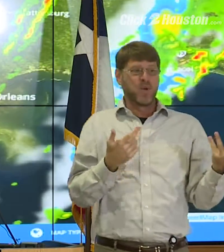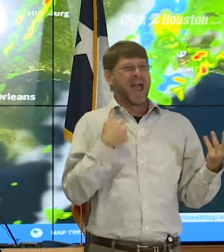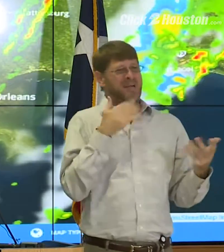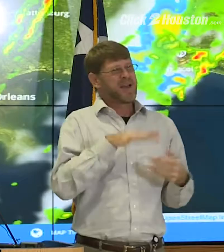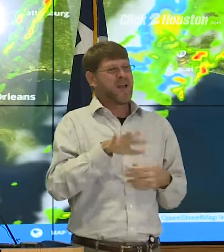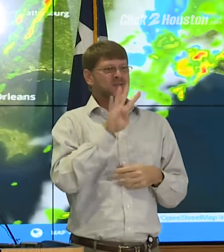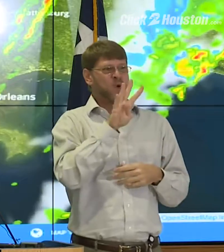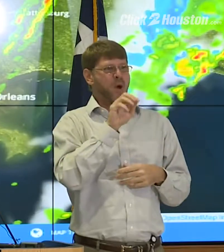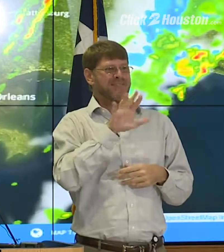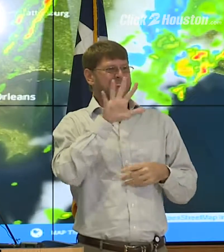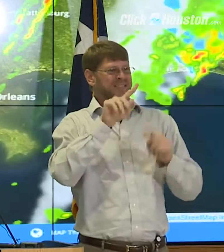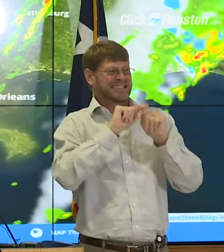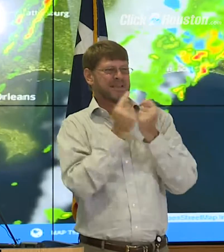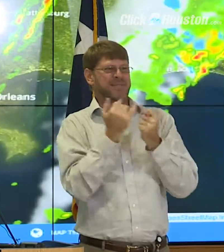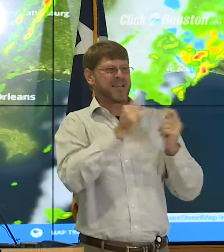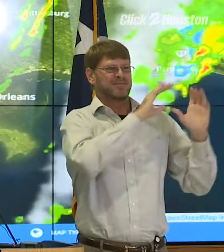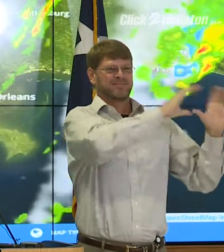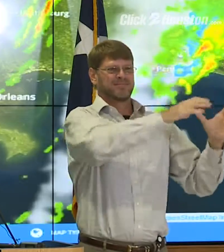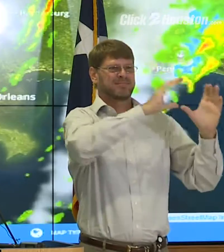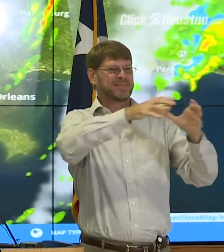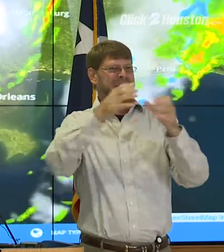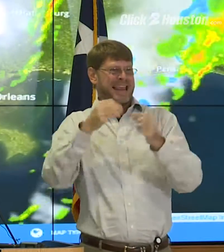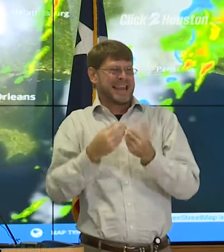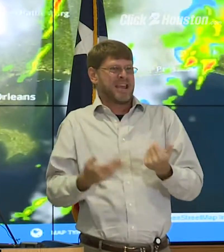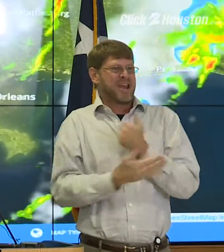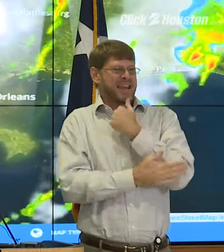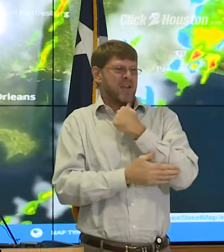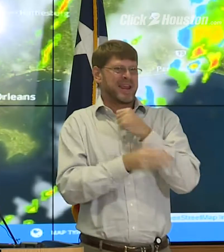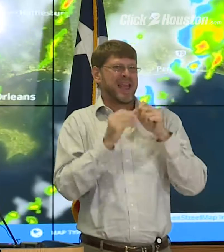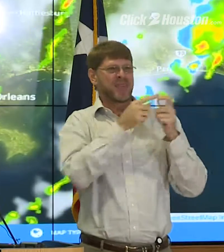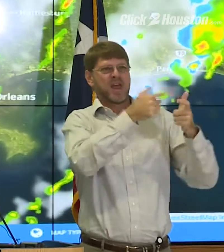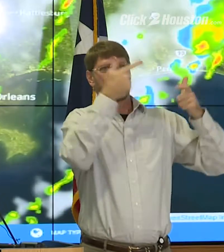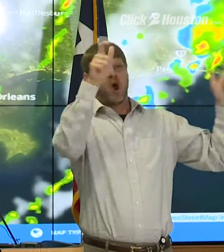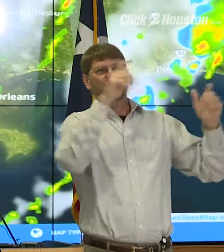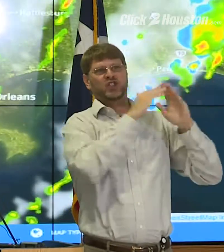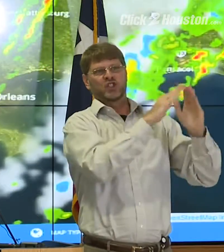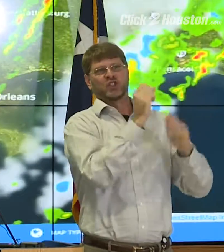got four or five teams out right now just in this county in the mega shelters.